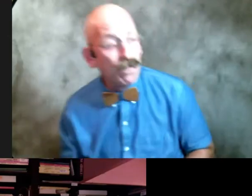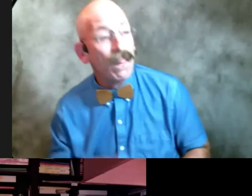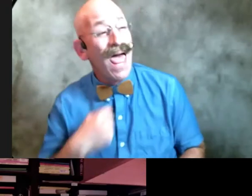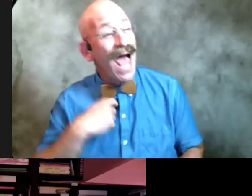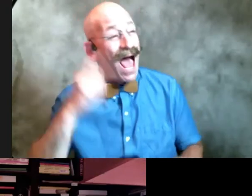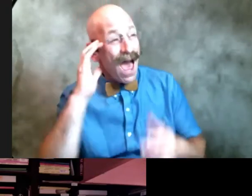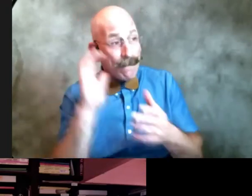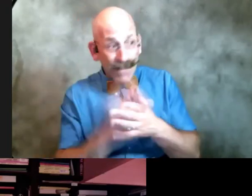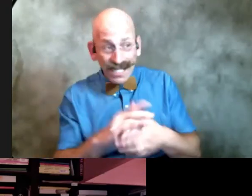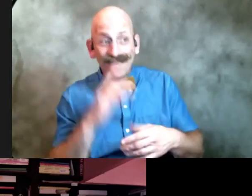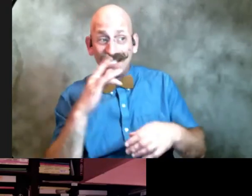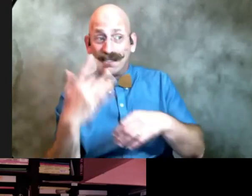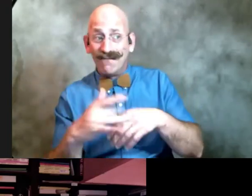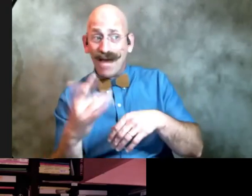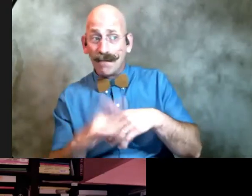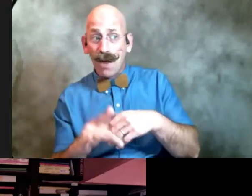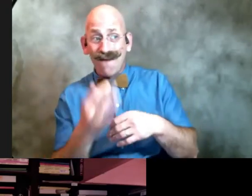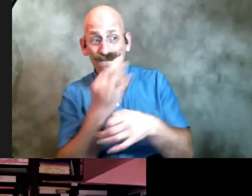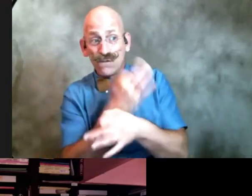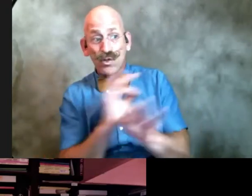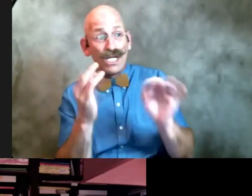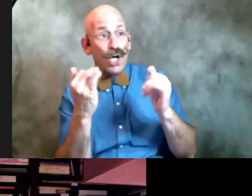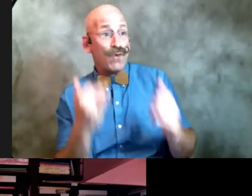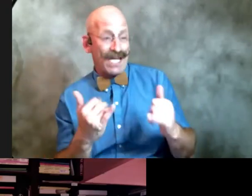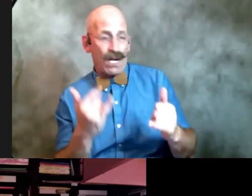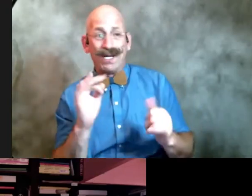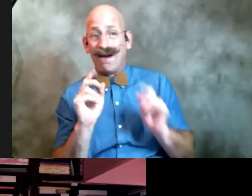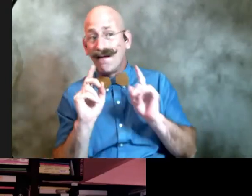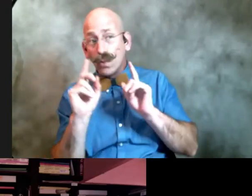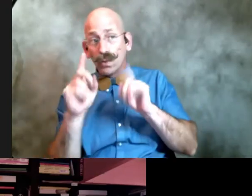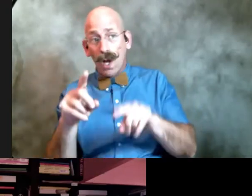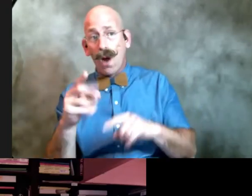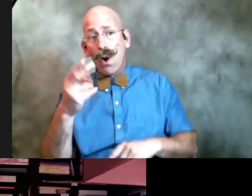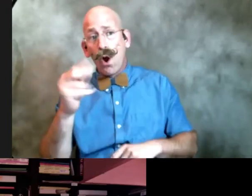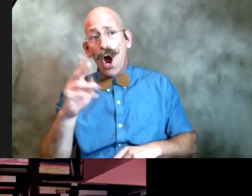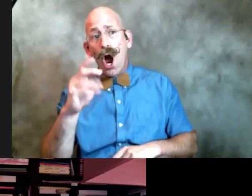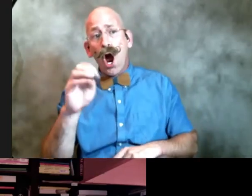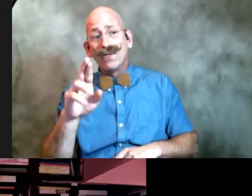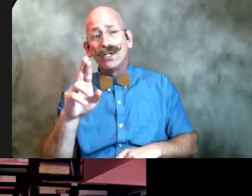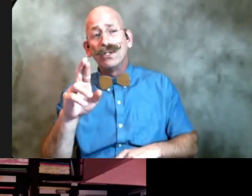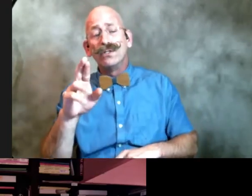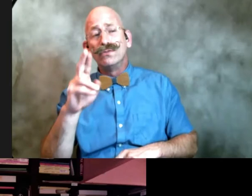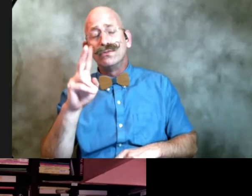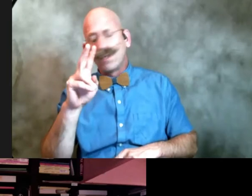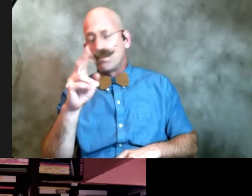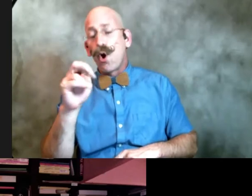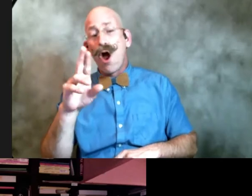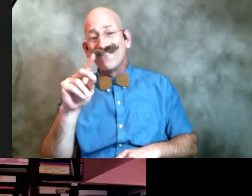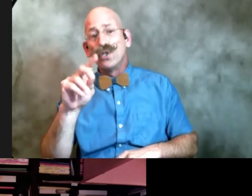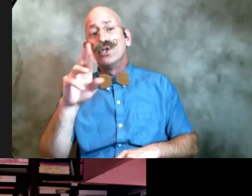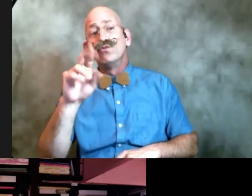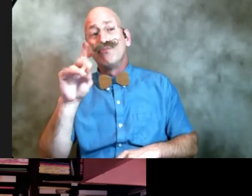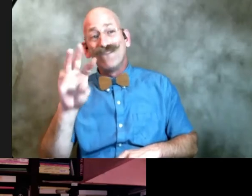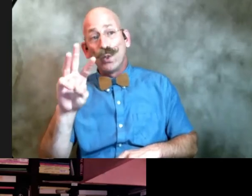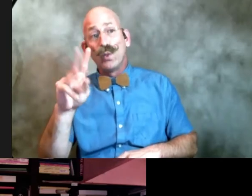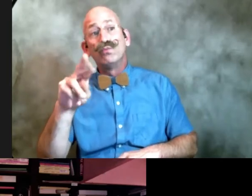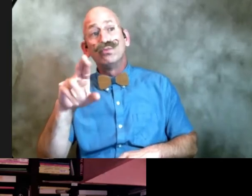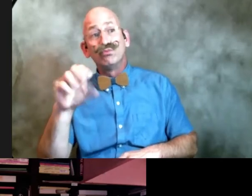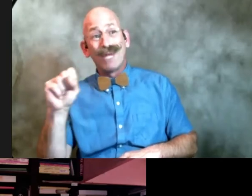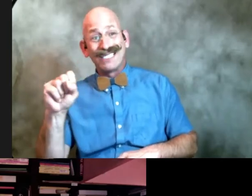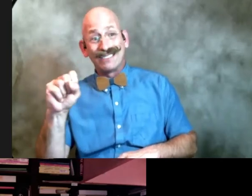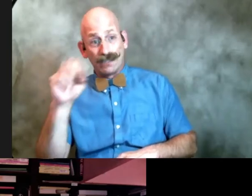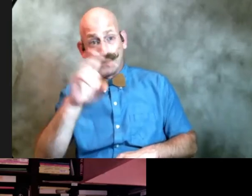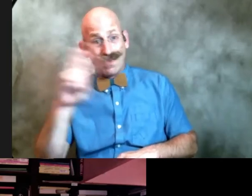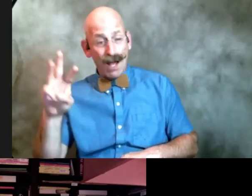it is available free right now if you go to the harbor review press site and you look up uh